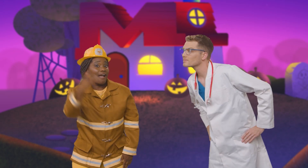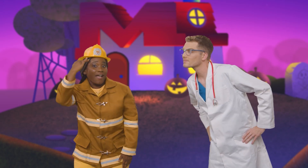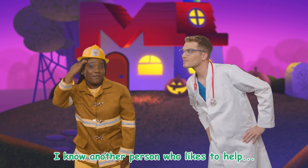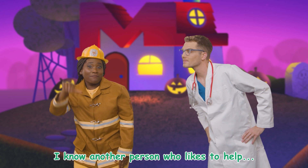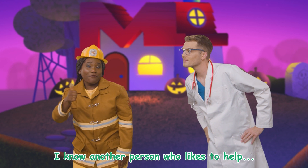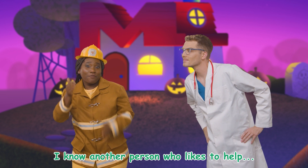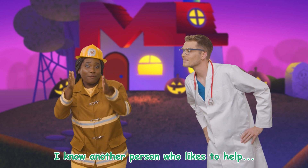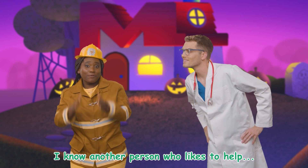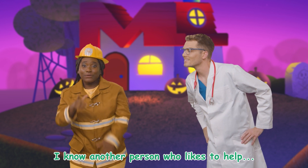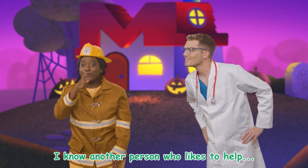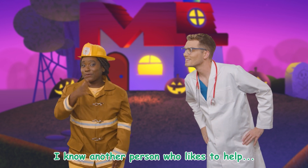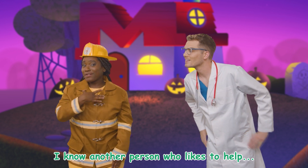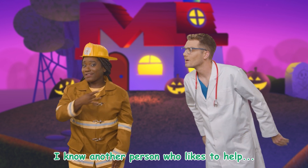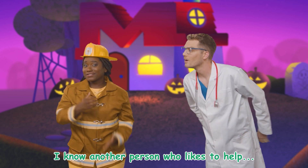I know another person who likes to help!